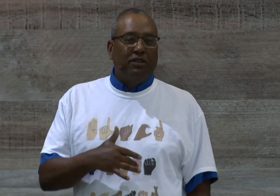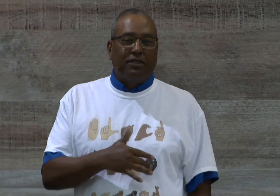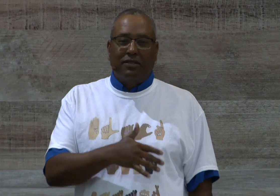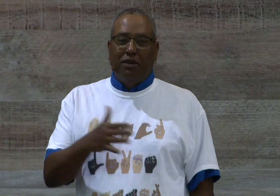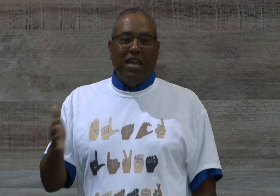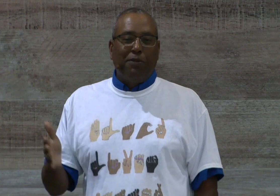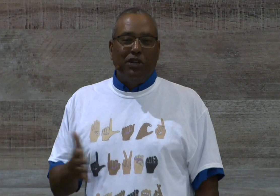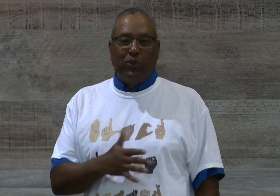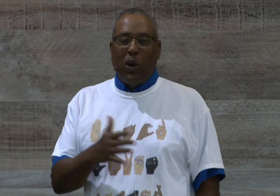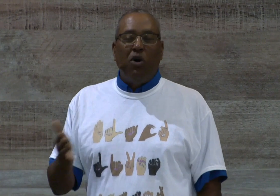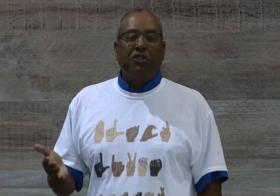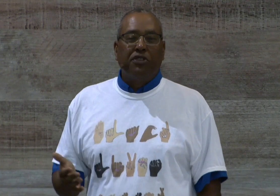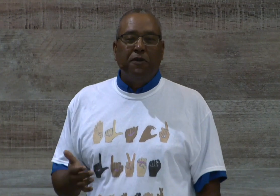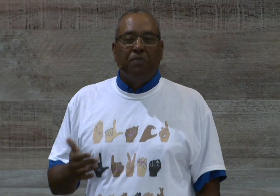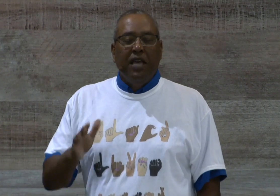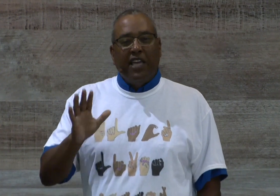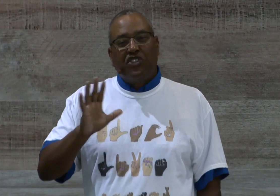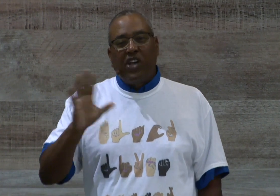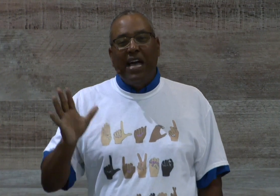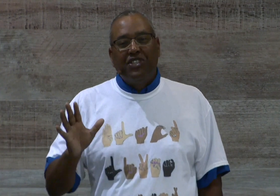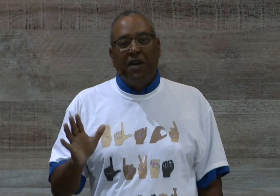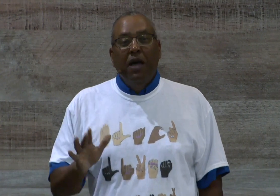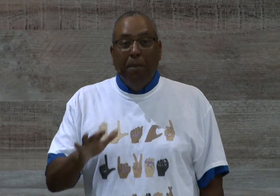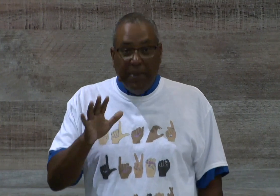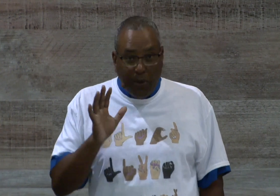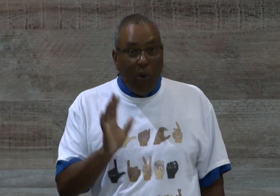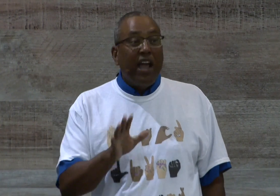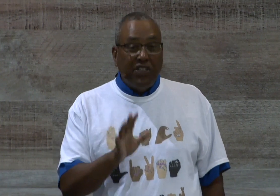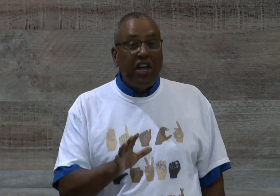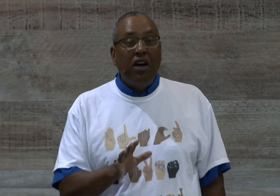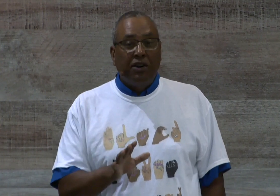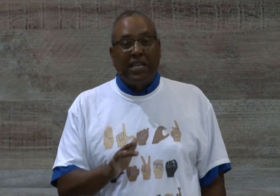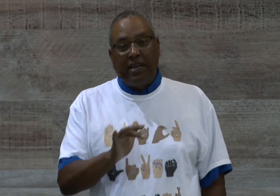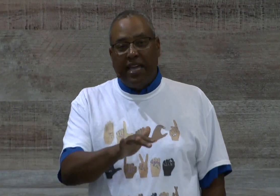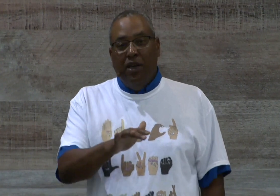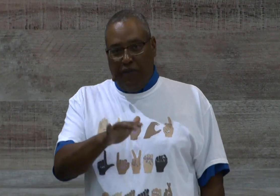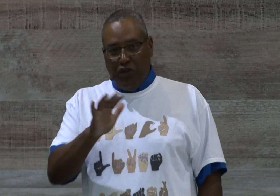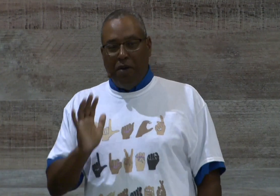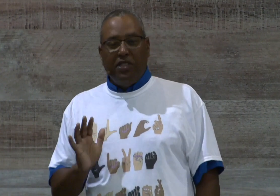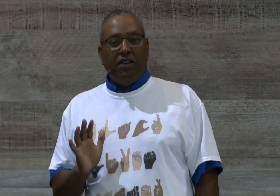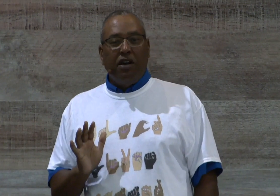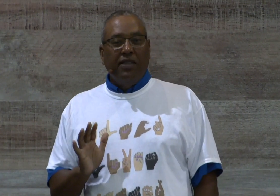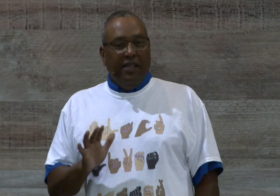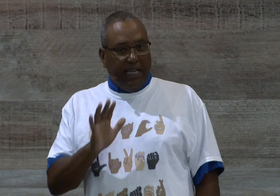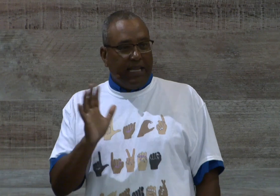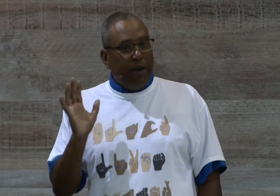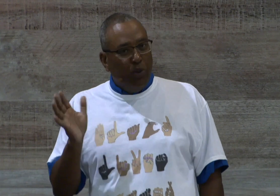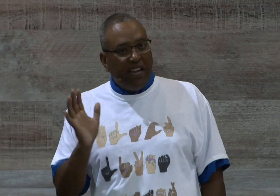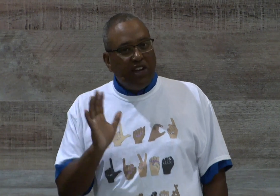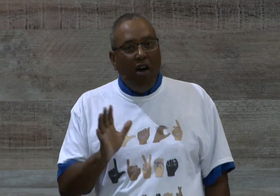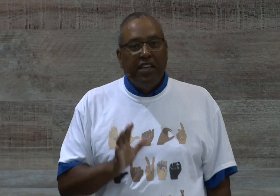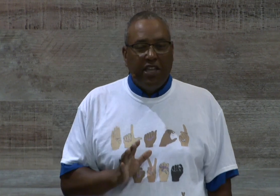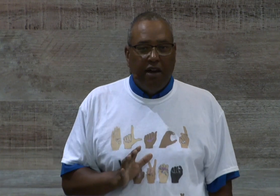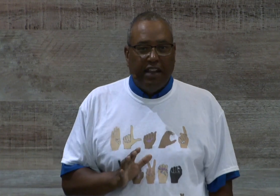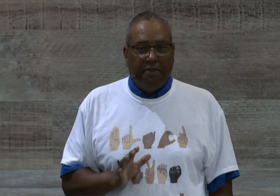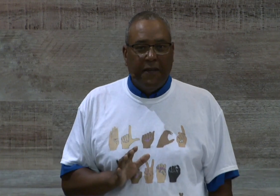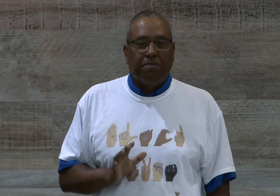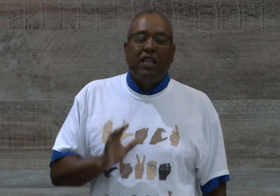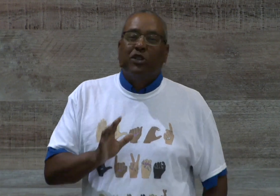some neighborhoods, when I walk through, they have signs up, beware the dogs. If you come in their yard, they say, we've got a dog in the yard, amen? So,